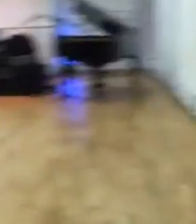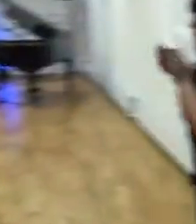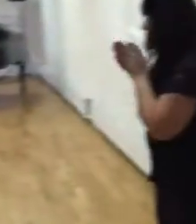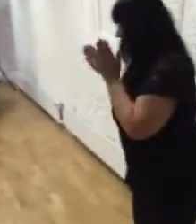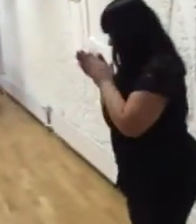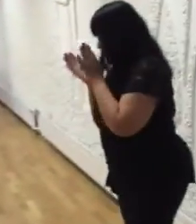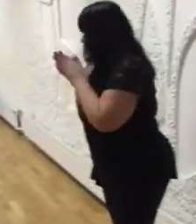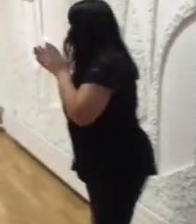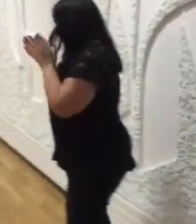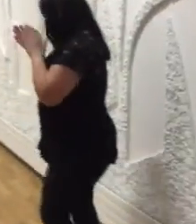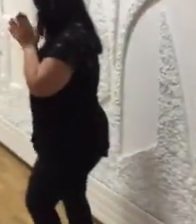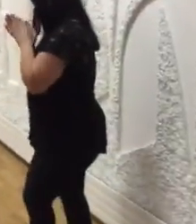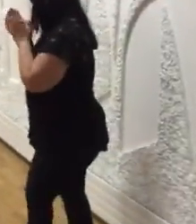you. Thank you. Thank you.